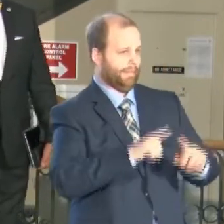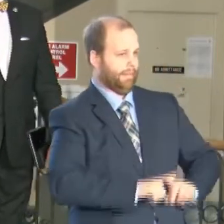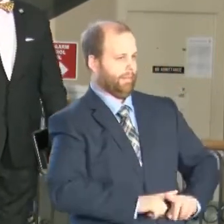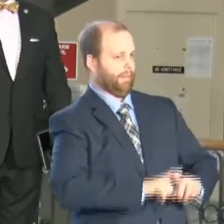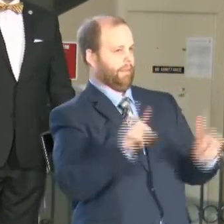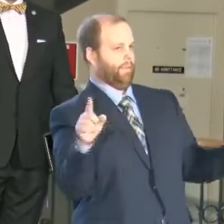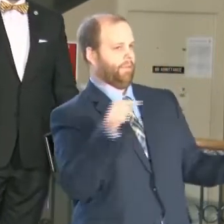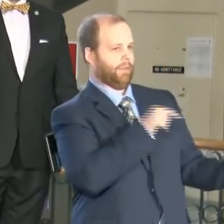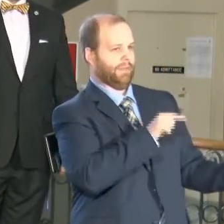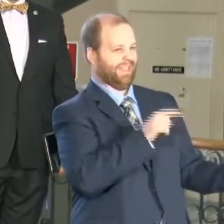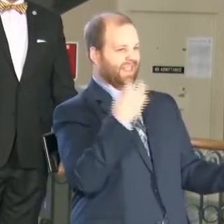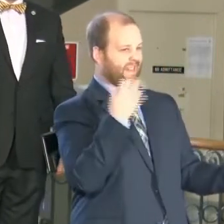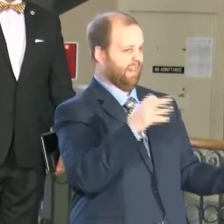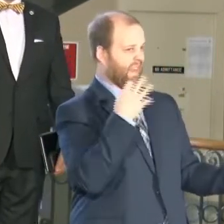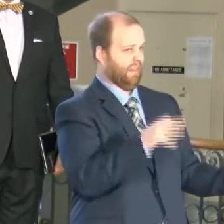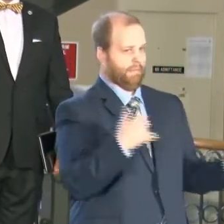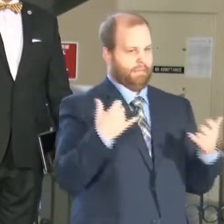90s.